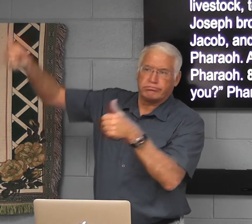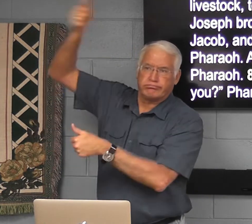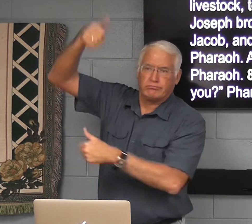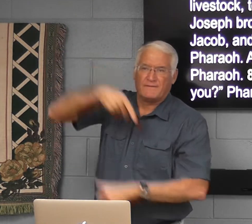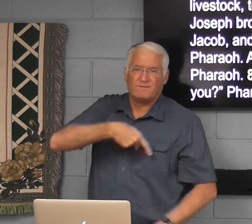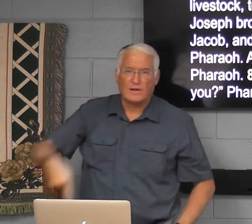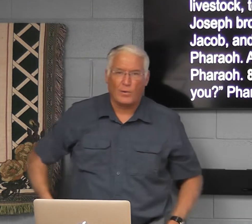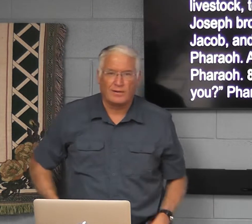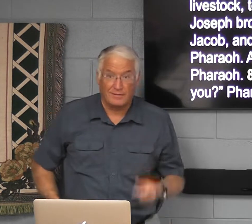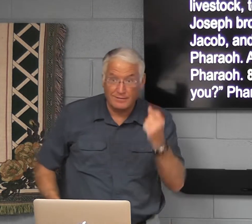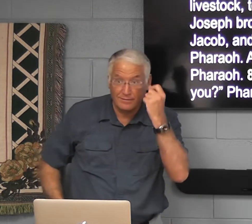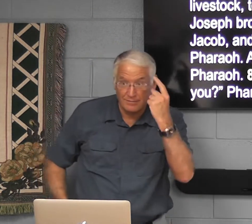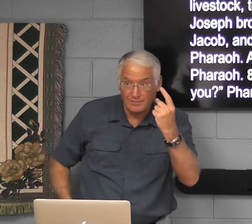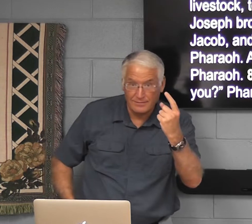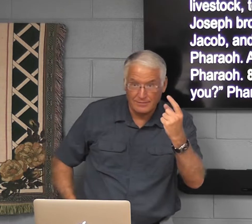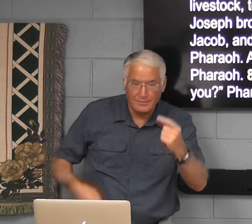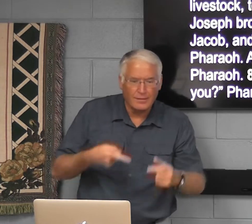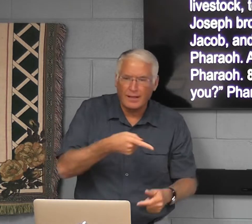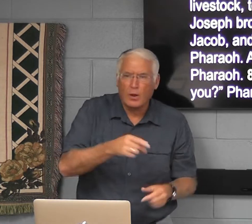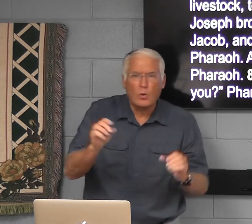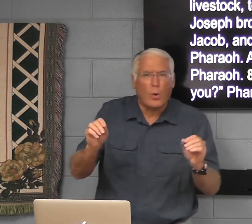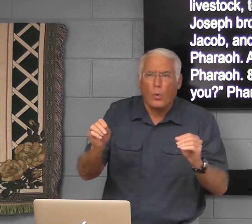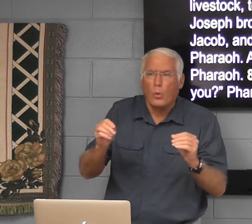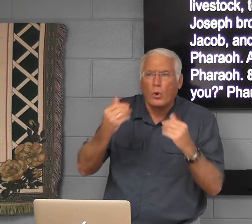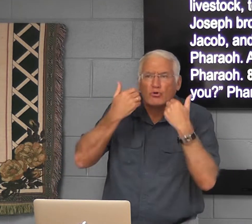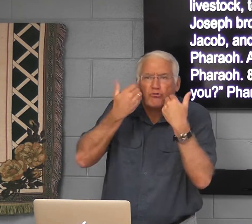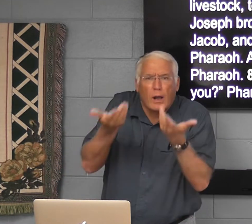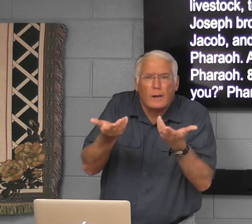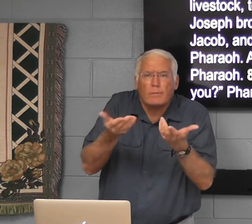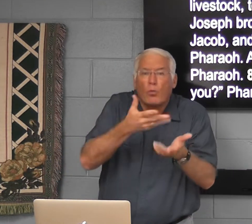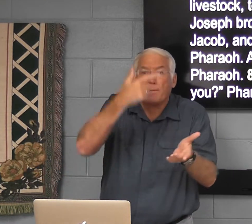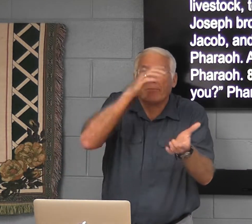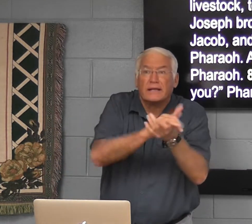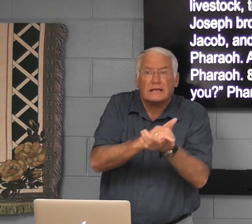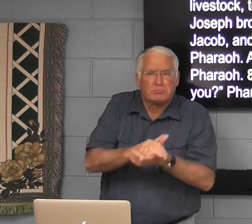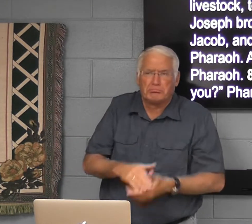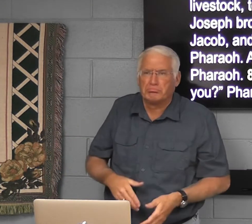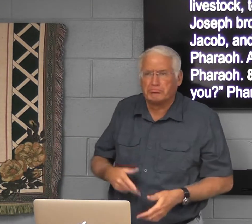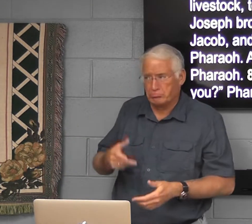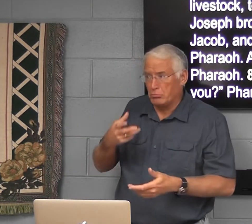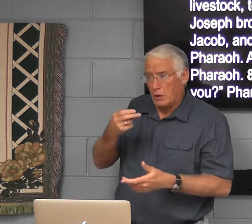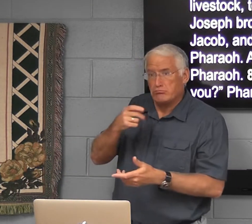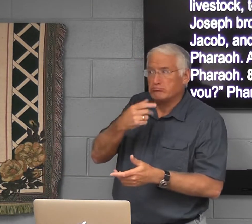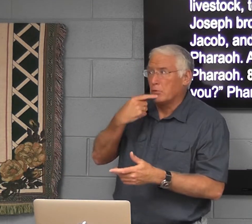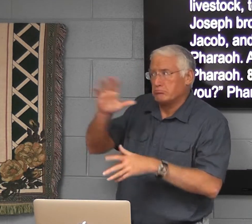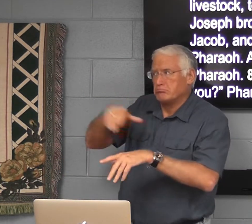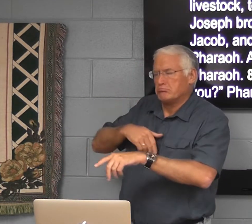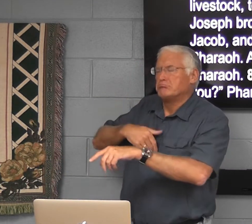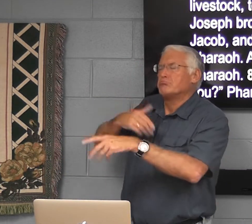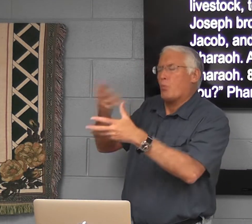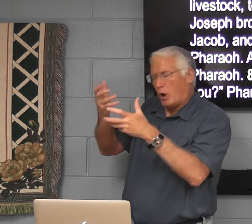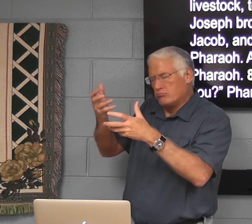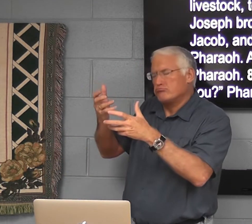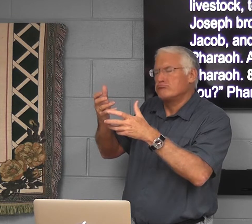as blessing him because he knew that God, was the ultimate authority. was not ashamed of what he believed.